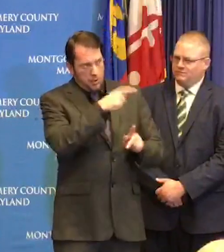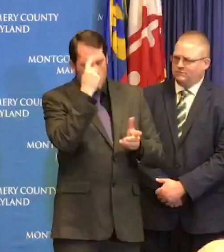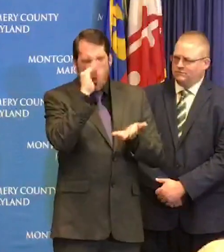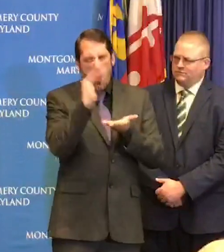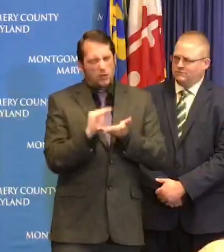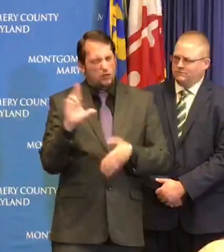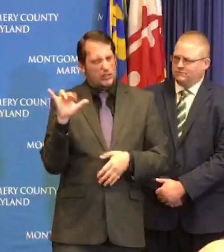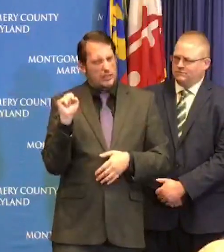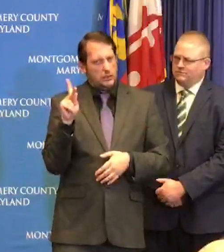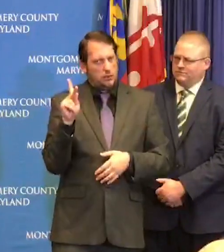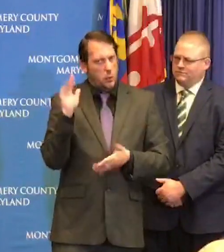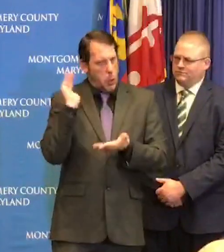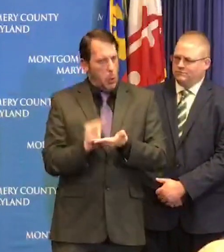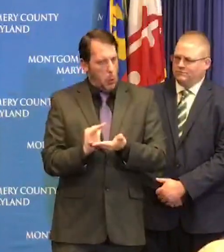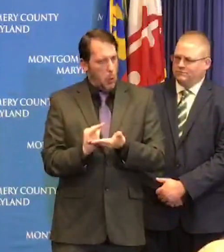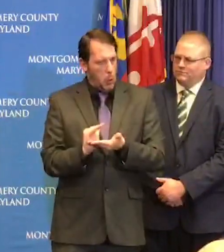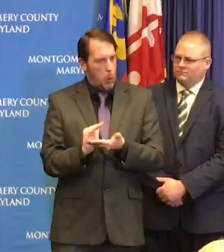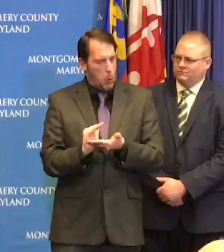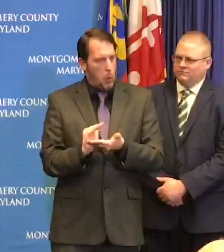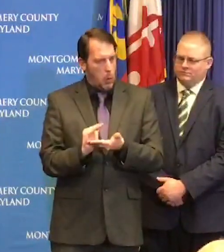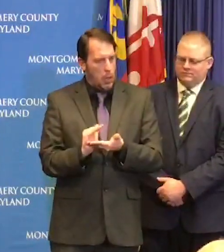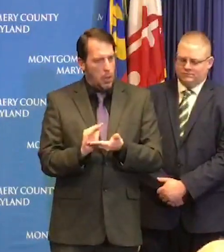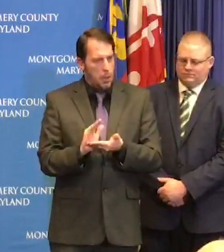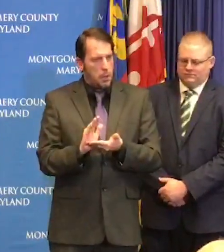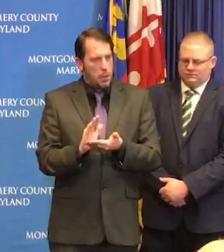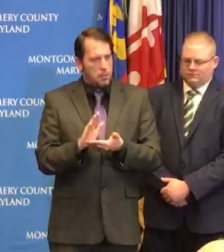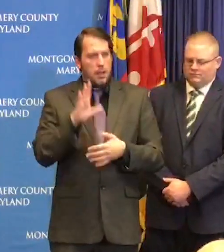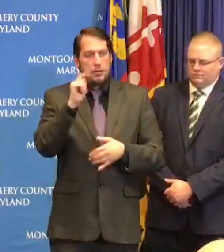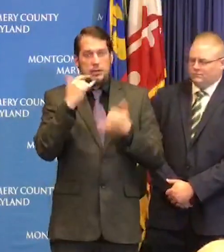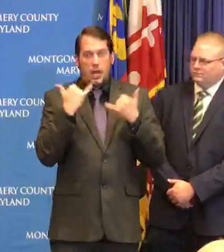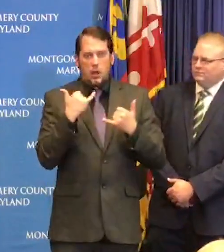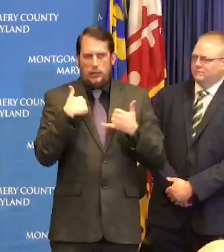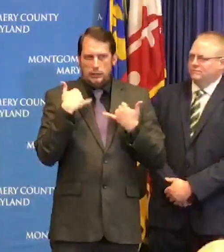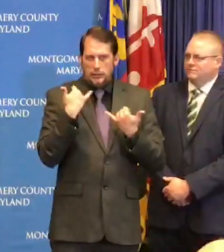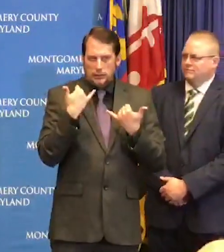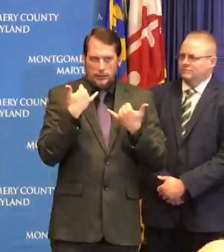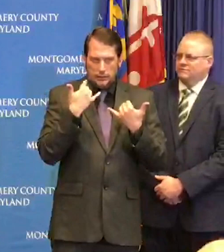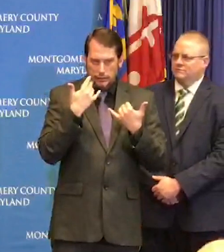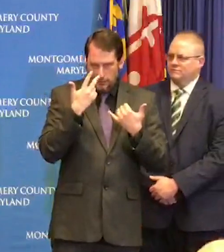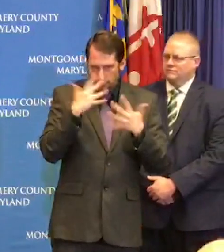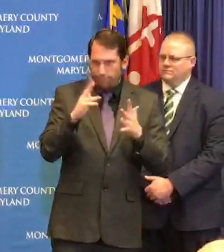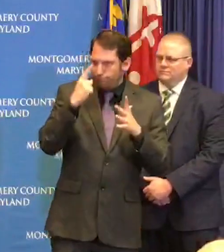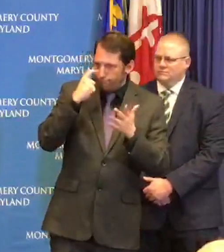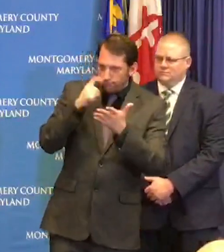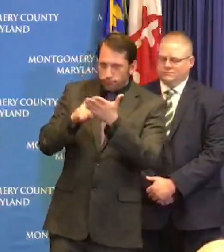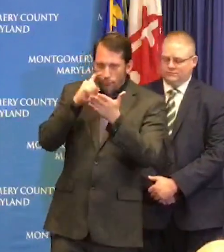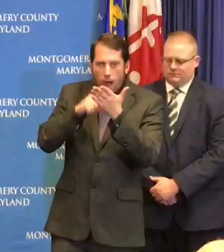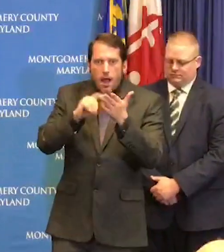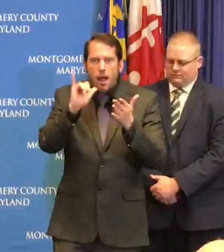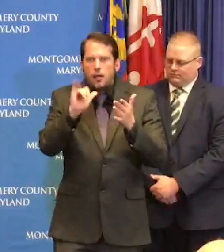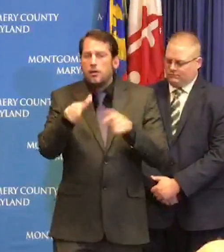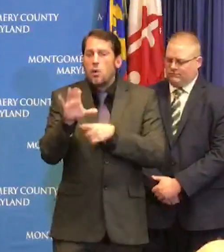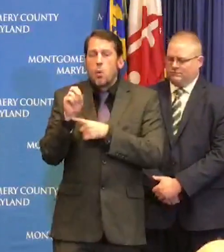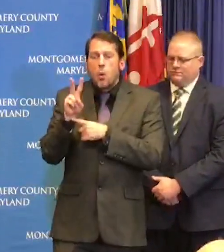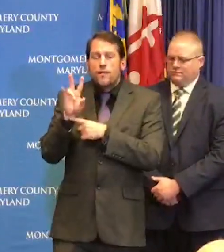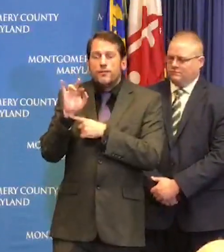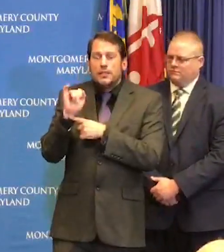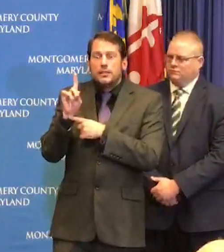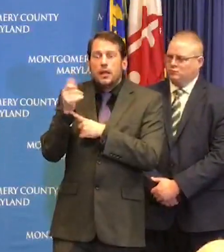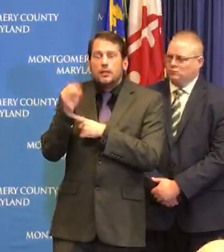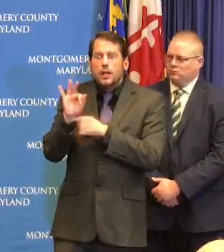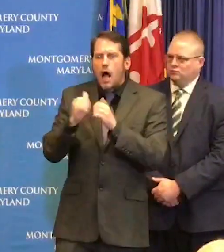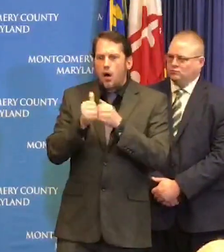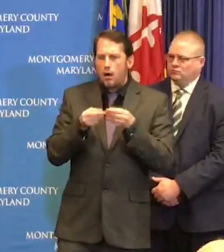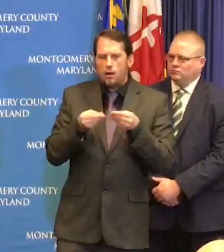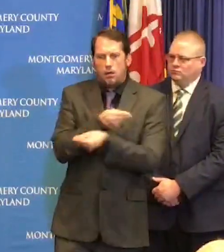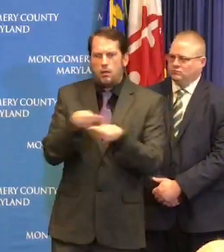that now there's evidence that we see community transmission within our communities and what we talked about also was that we would adjust